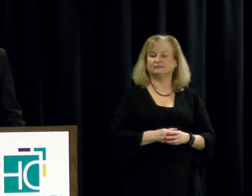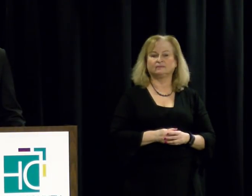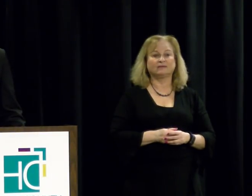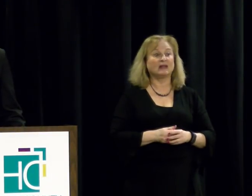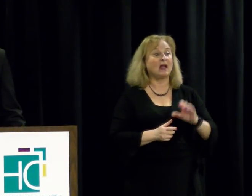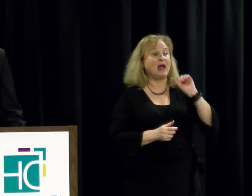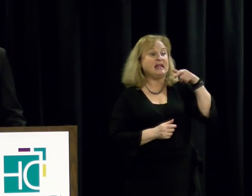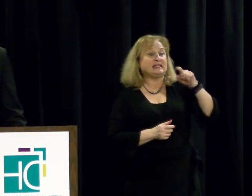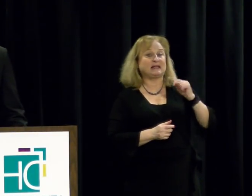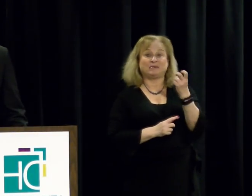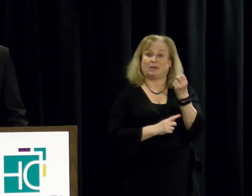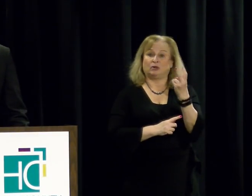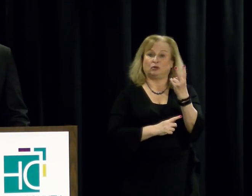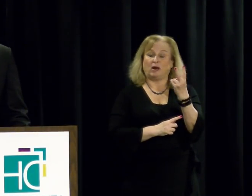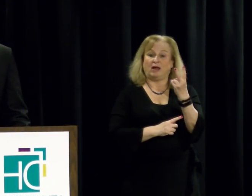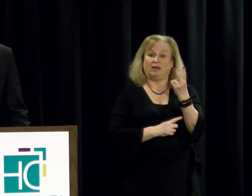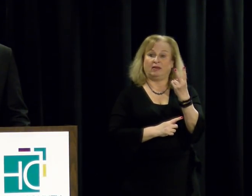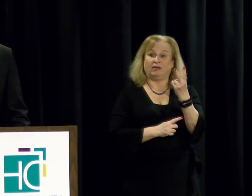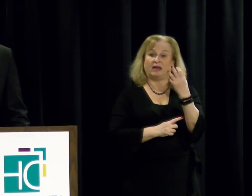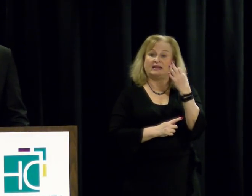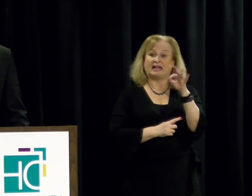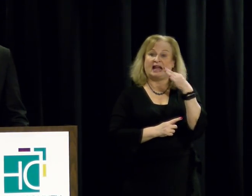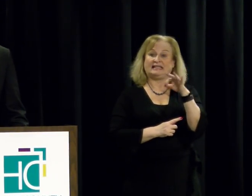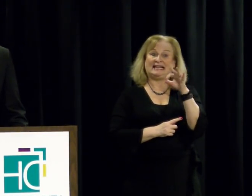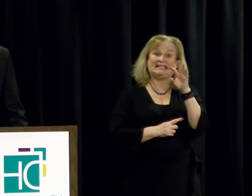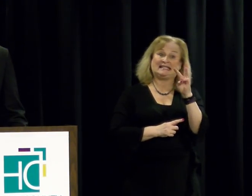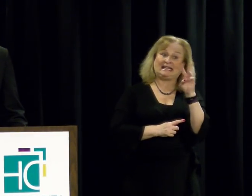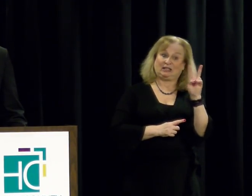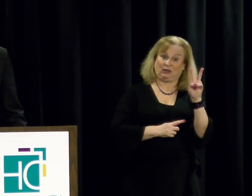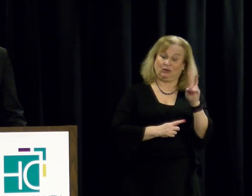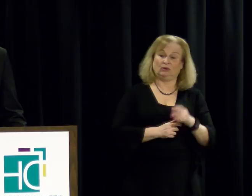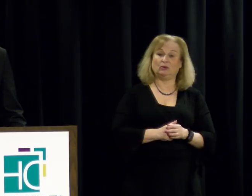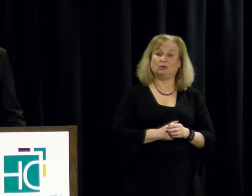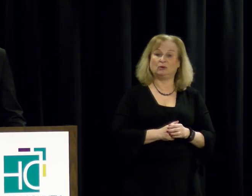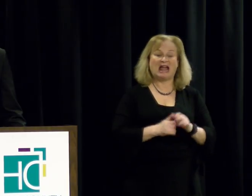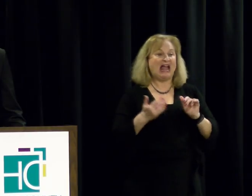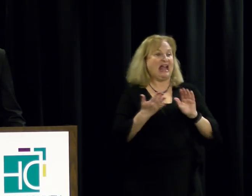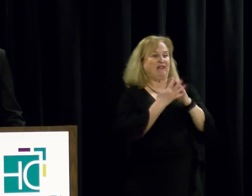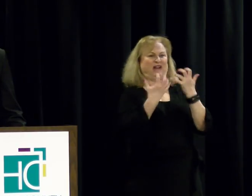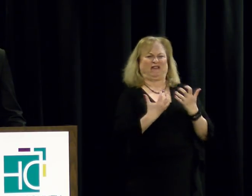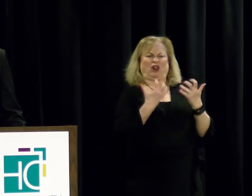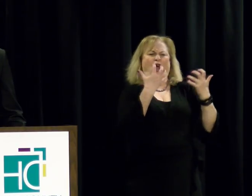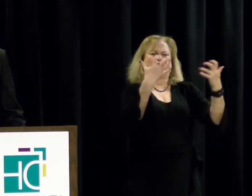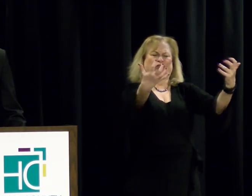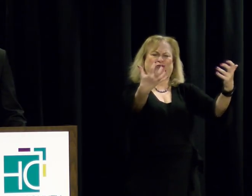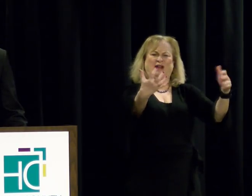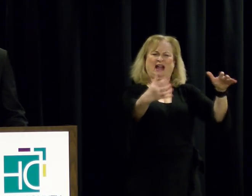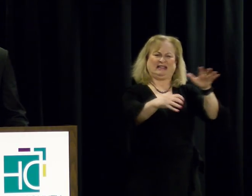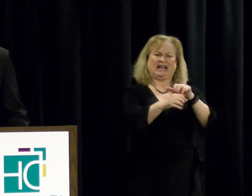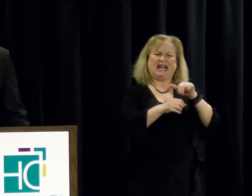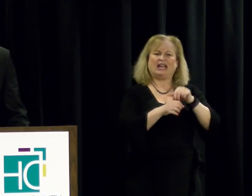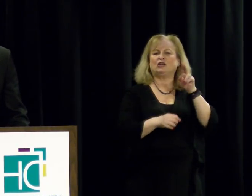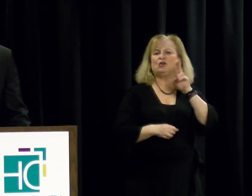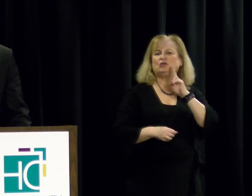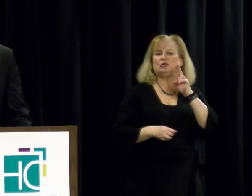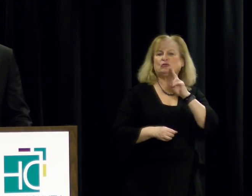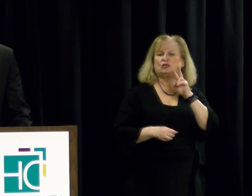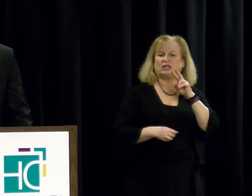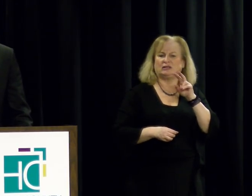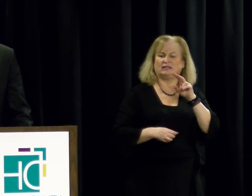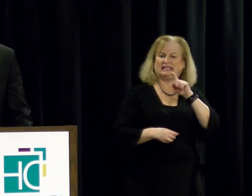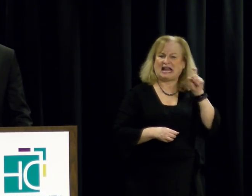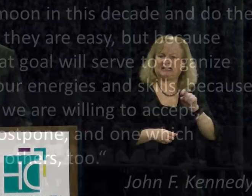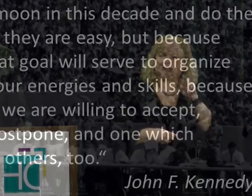On September 12, 1962, in front of a large crowd gathered in Houston's Rice Stadium,